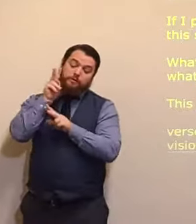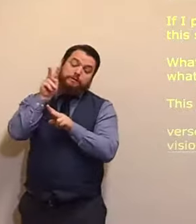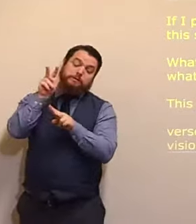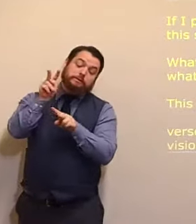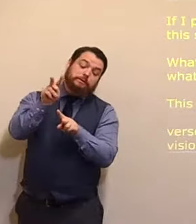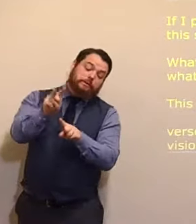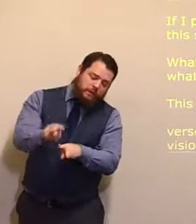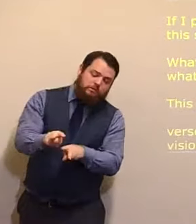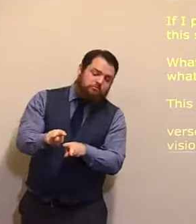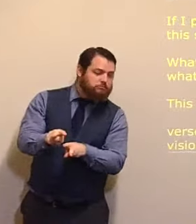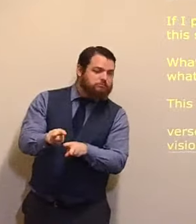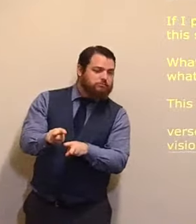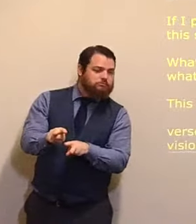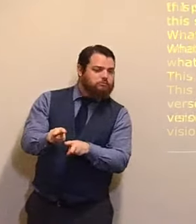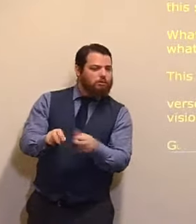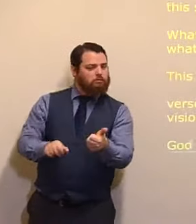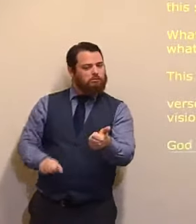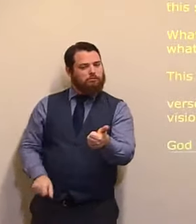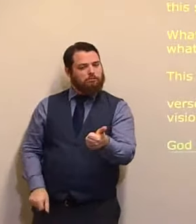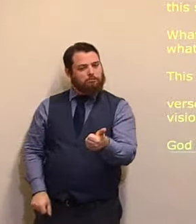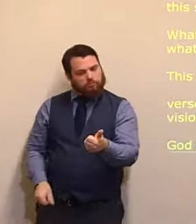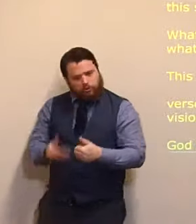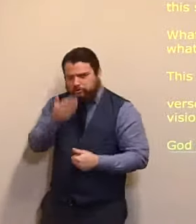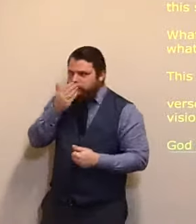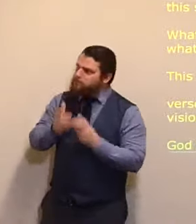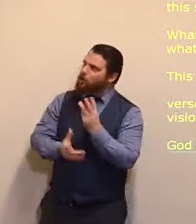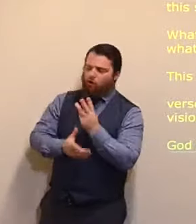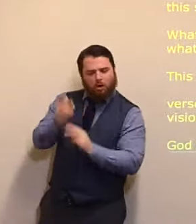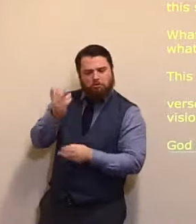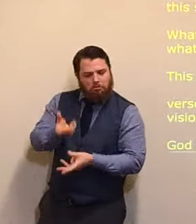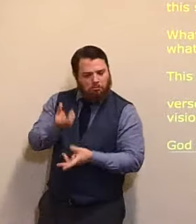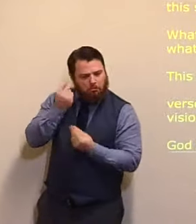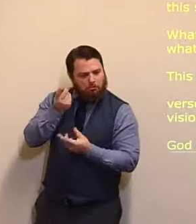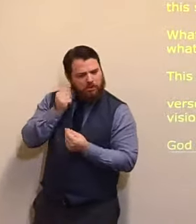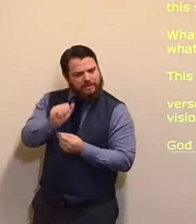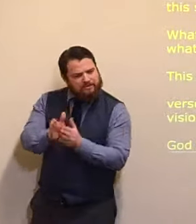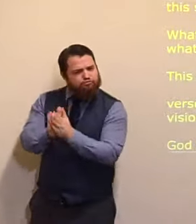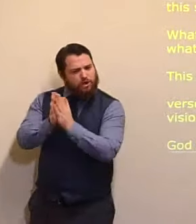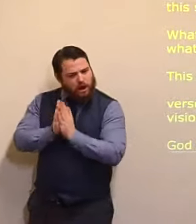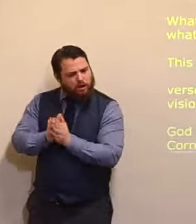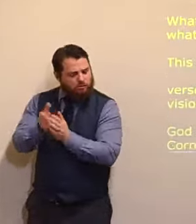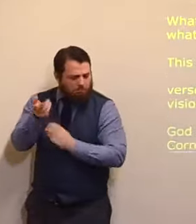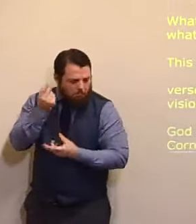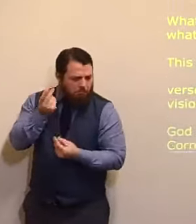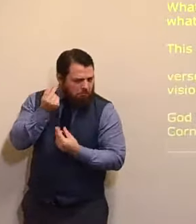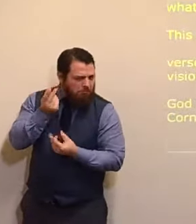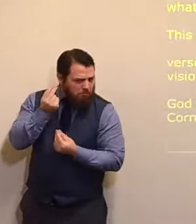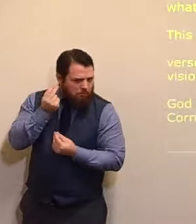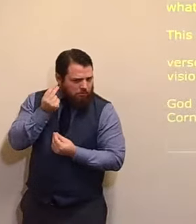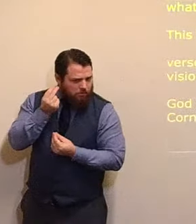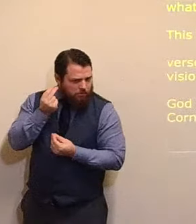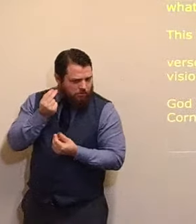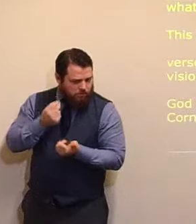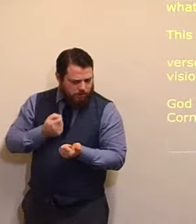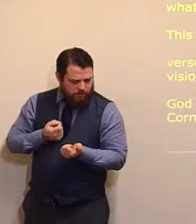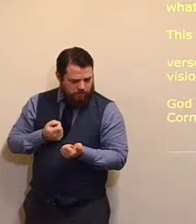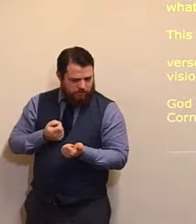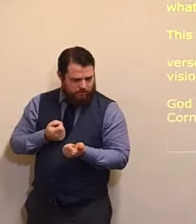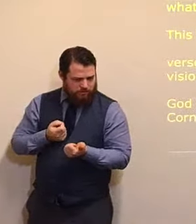the prayers, of Cornelius. But, my dear friends, some will say, does God hear, the prayers, of